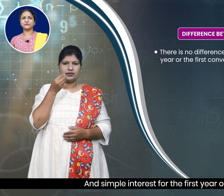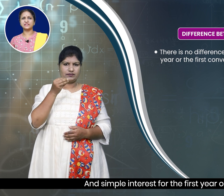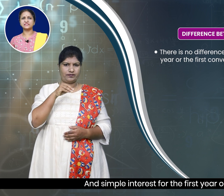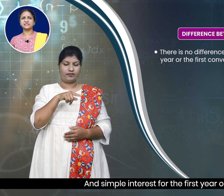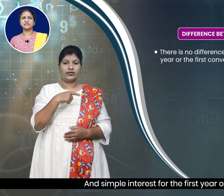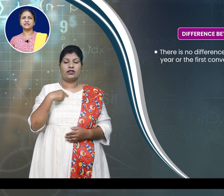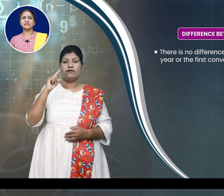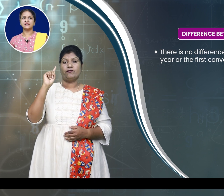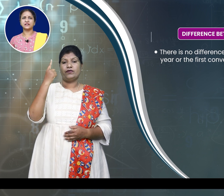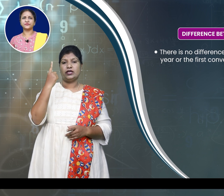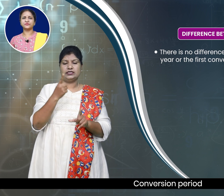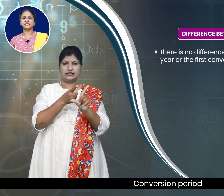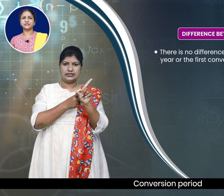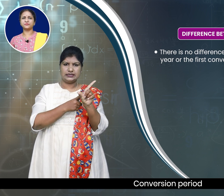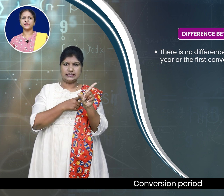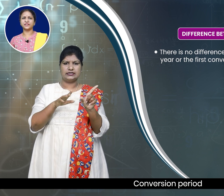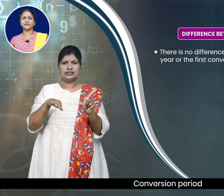first conversion period.